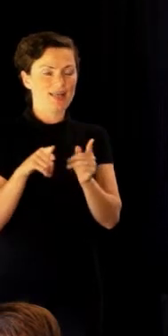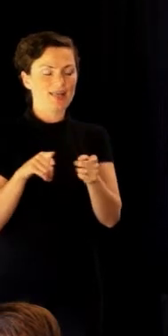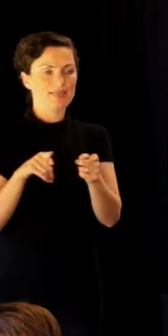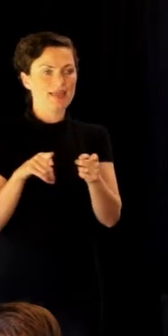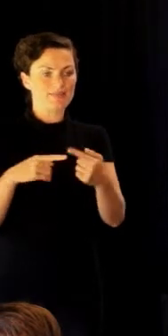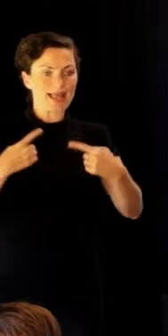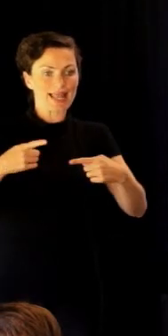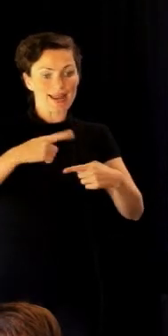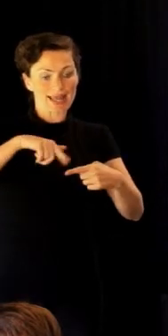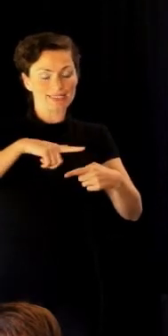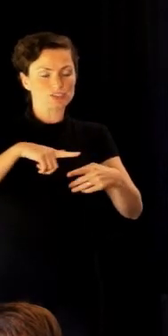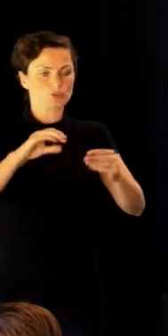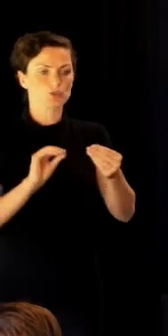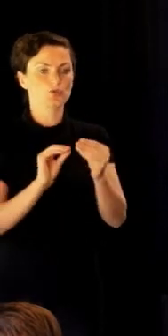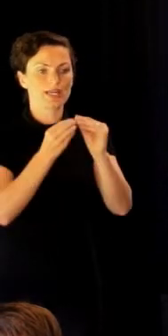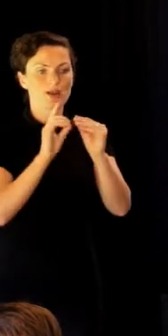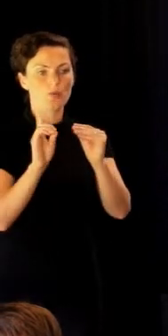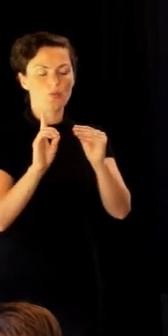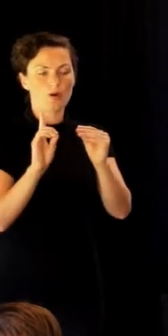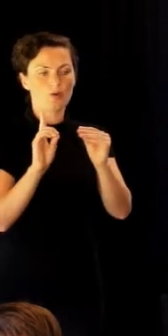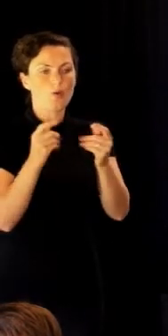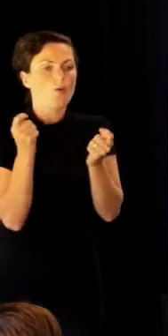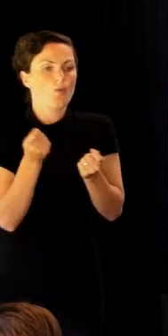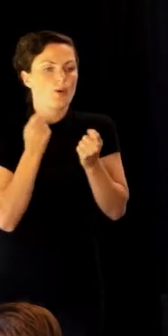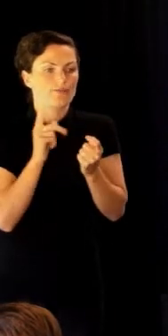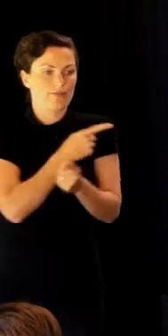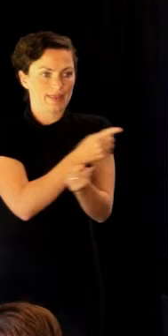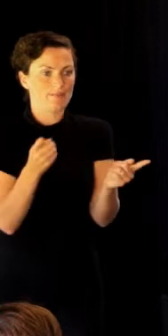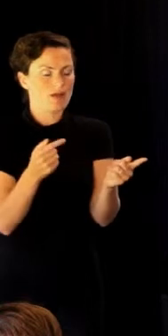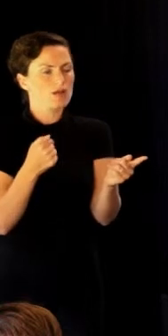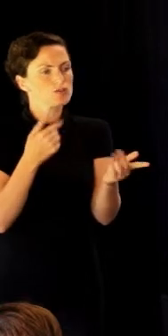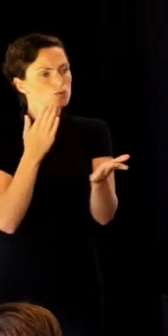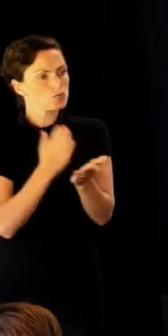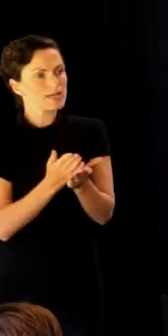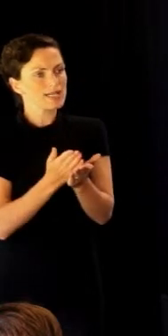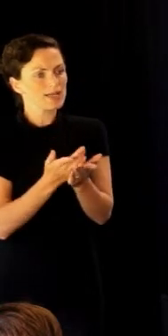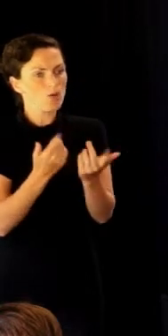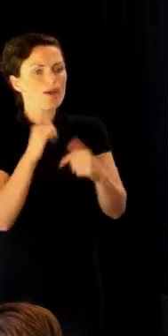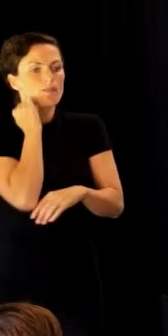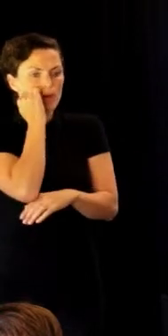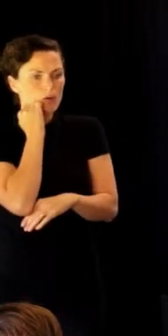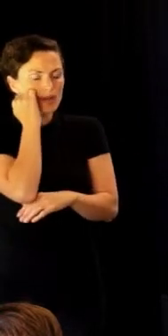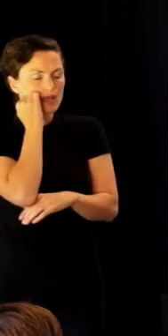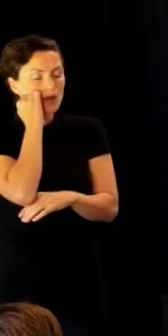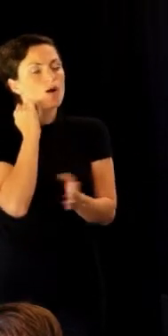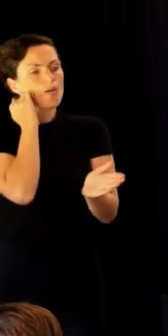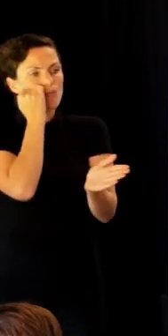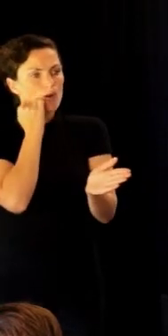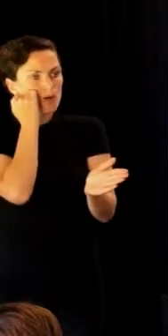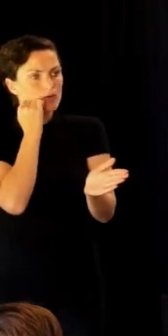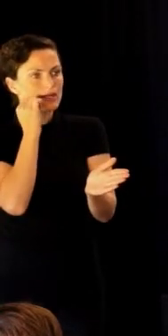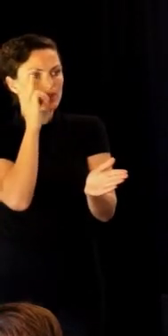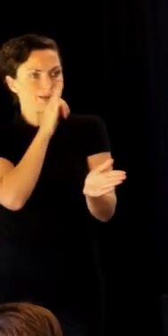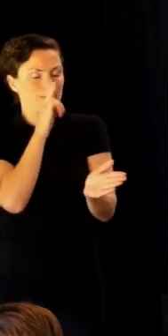Piritoto to create what works well for them. So humbly speaking, it's about being Māori. Because for Māori, blood